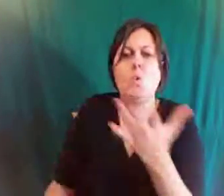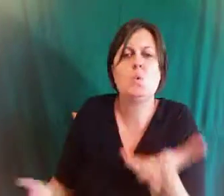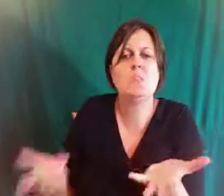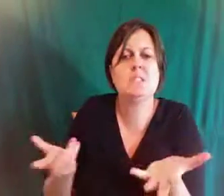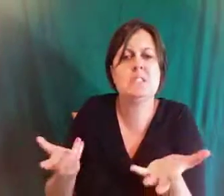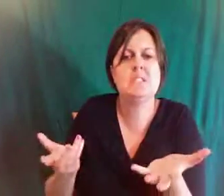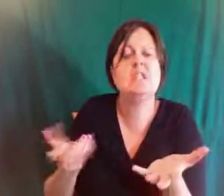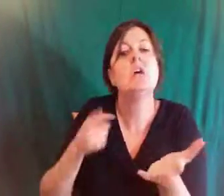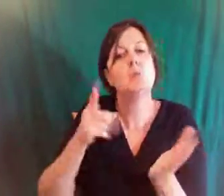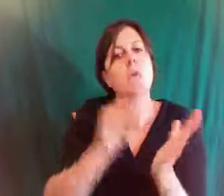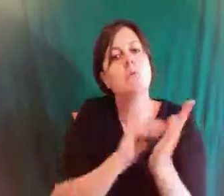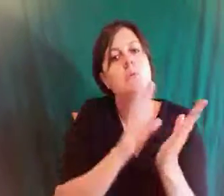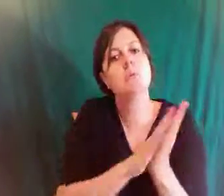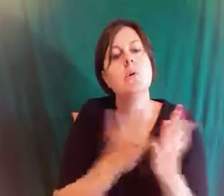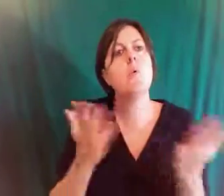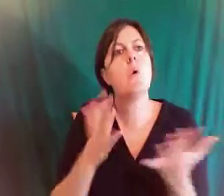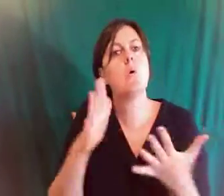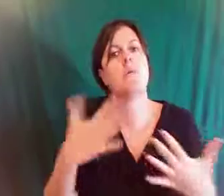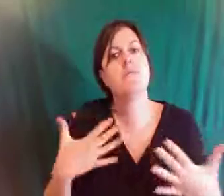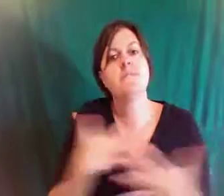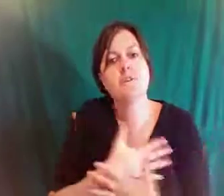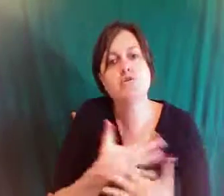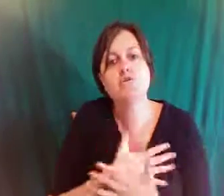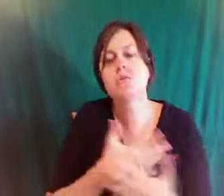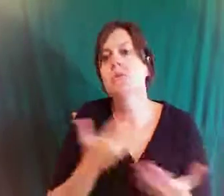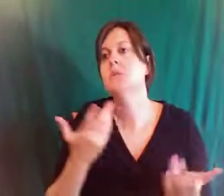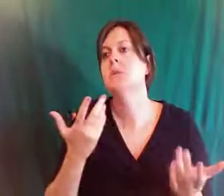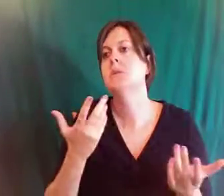happen if you do this